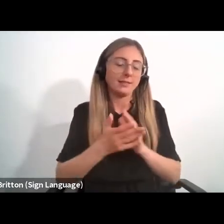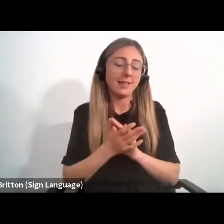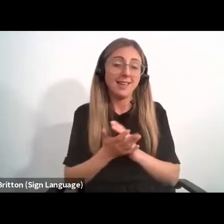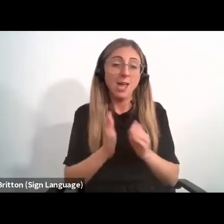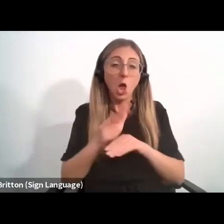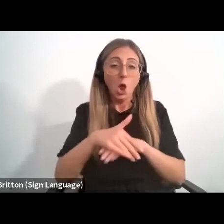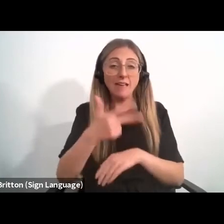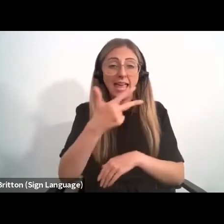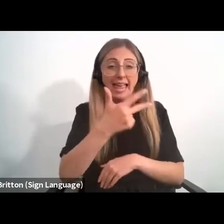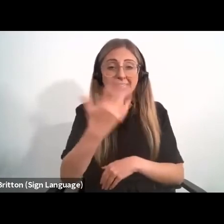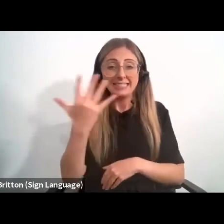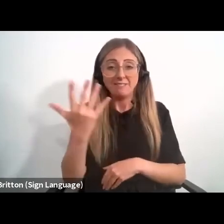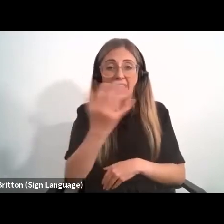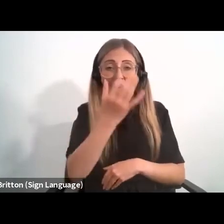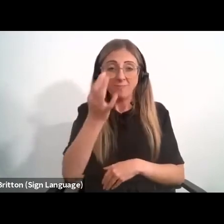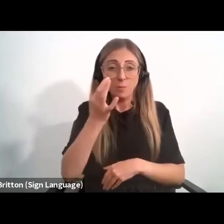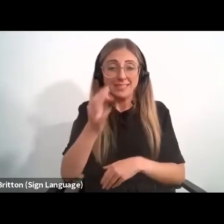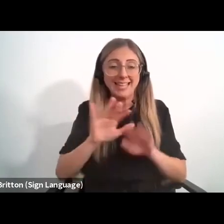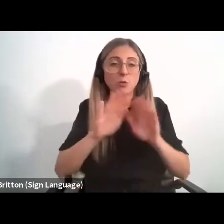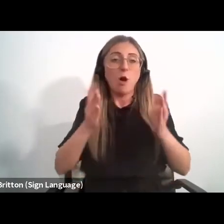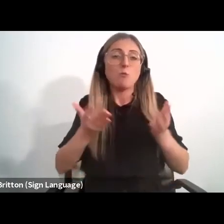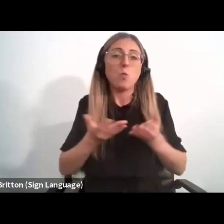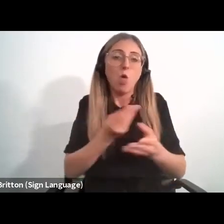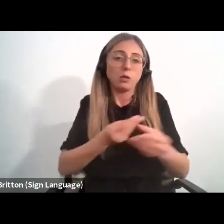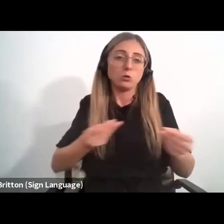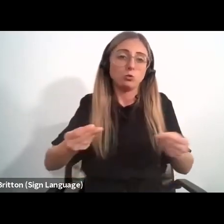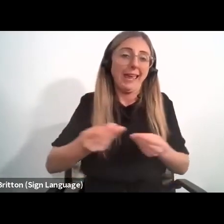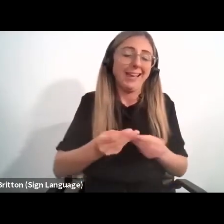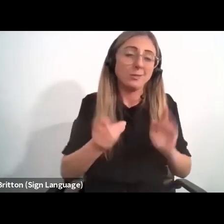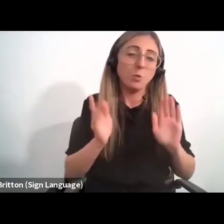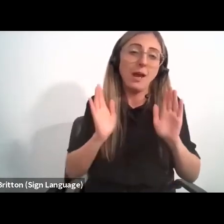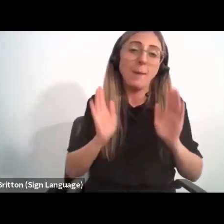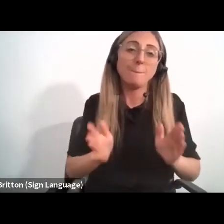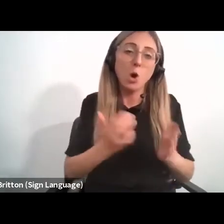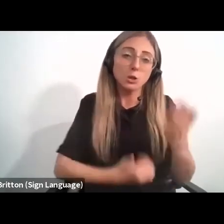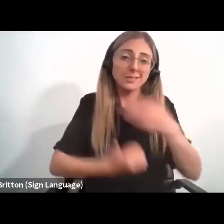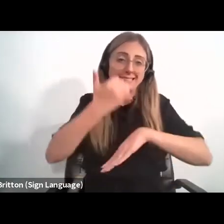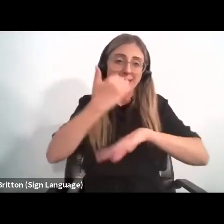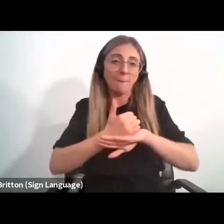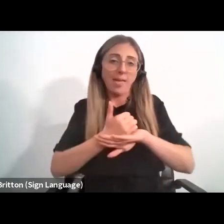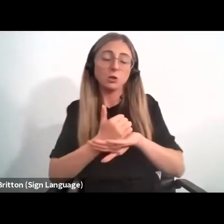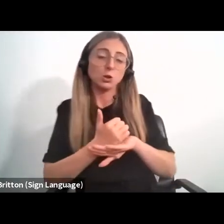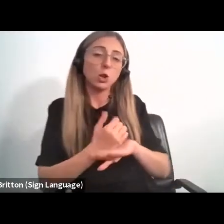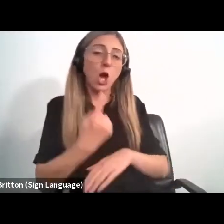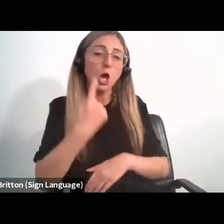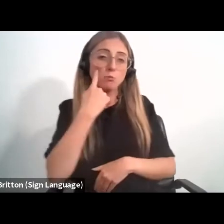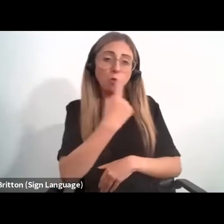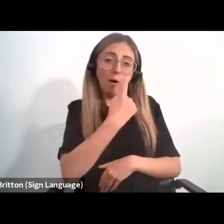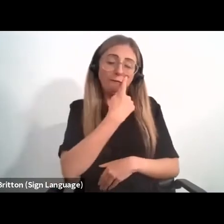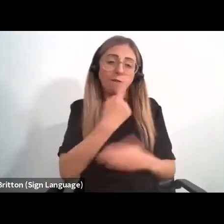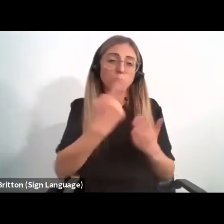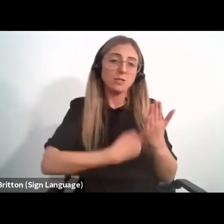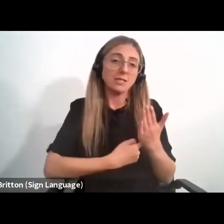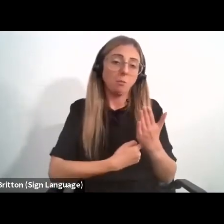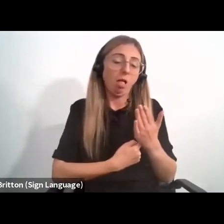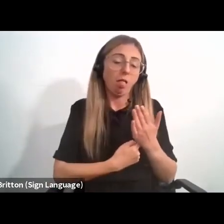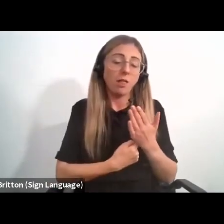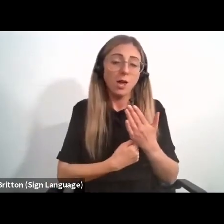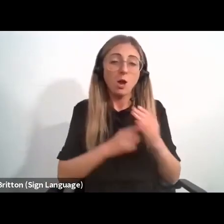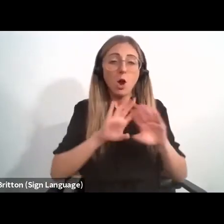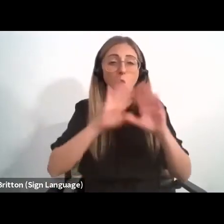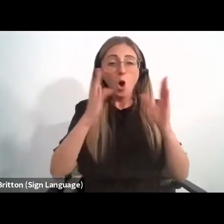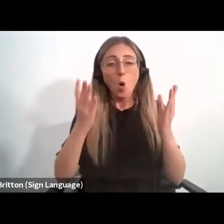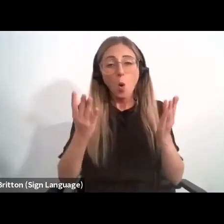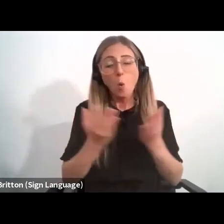85% of world trade. We must establish the proof of principle that world-class